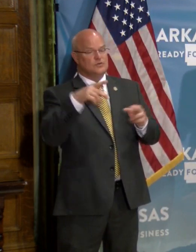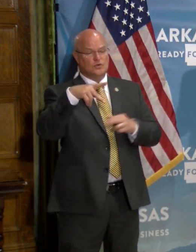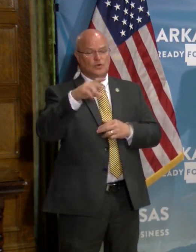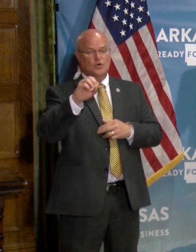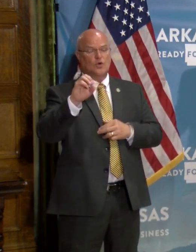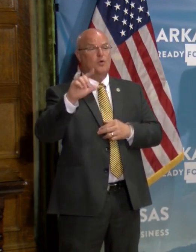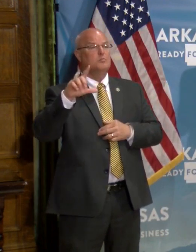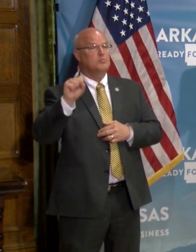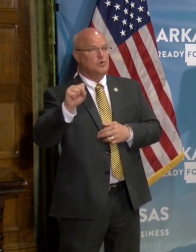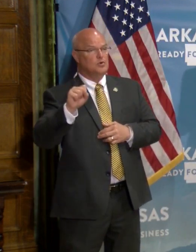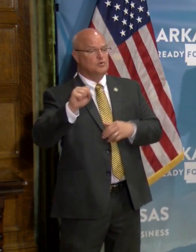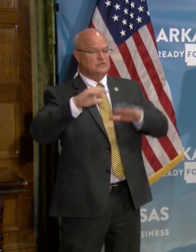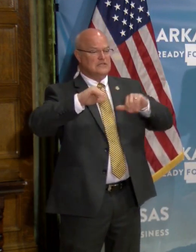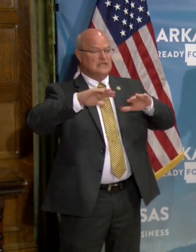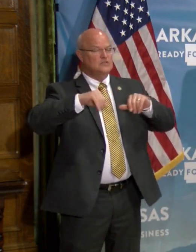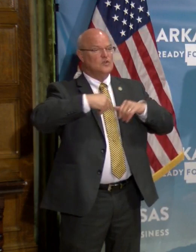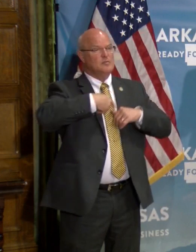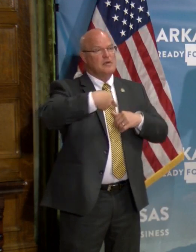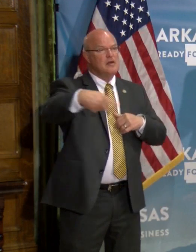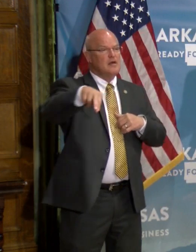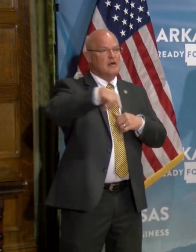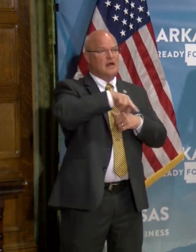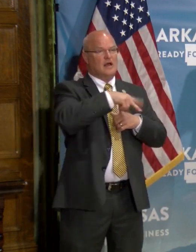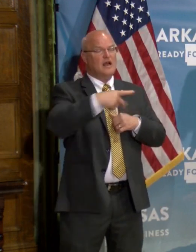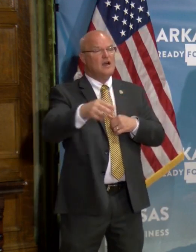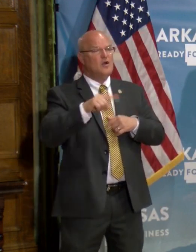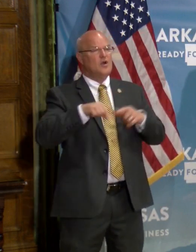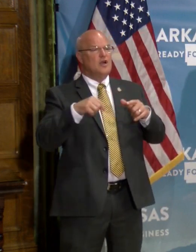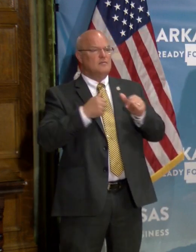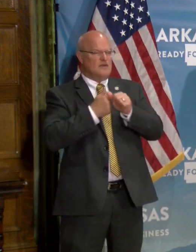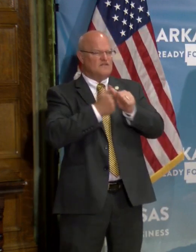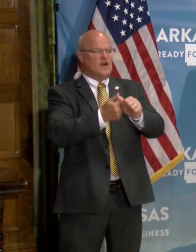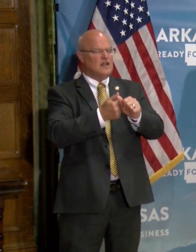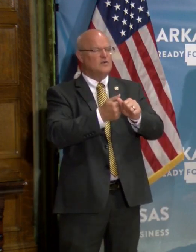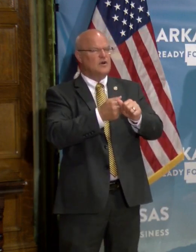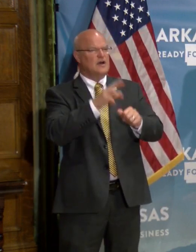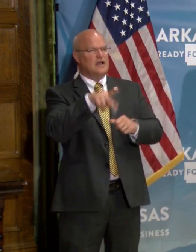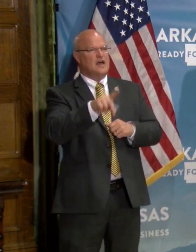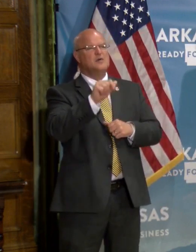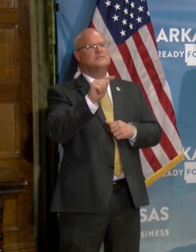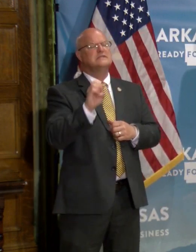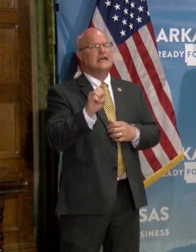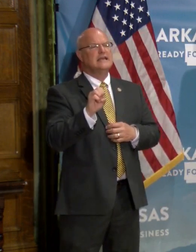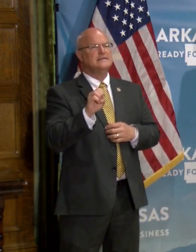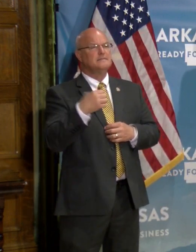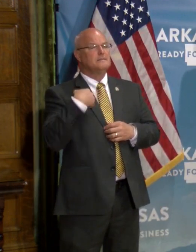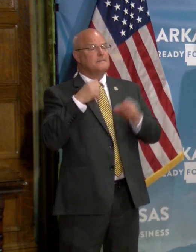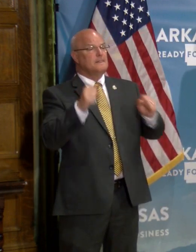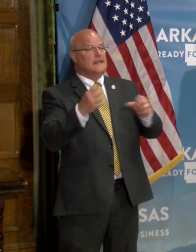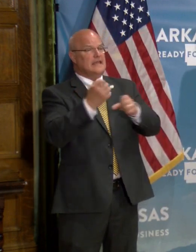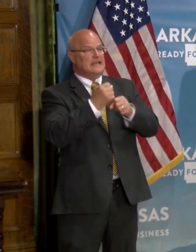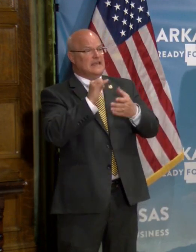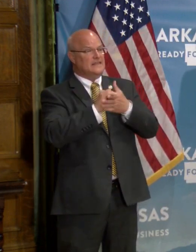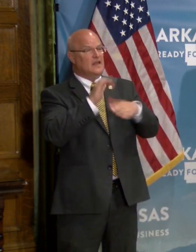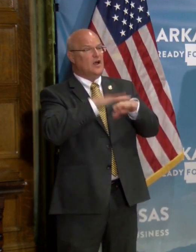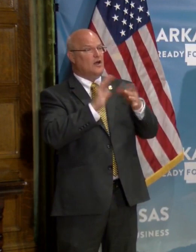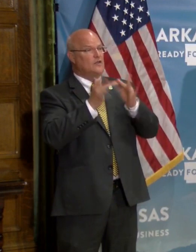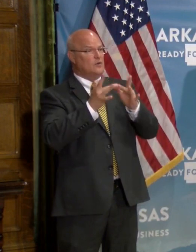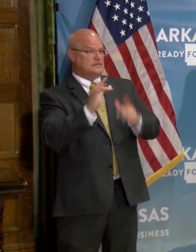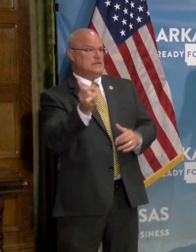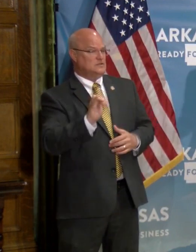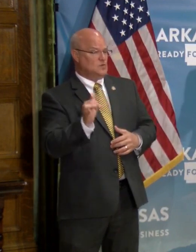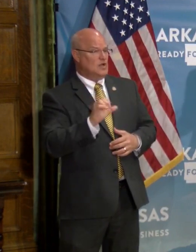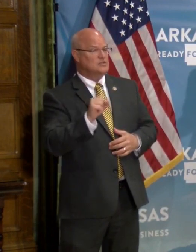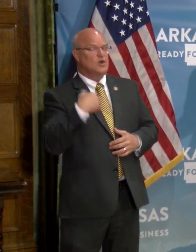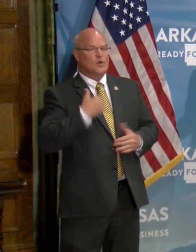pools, lap swimming, things like that, where they've been a kind of follow on update. Um, we've been able to get that on the website as well.